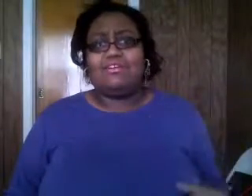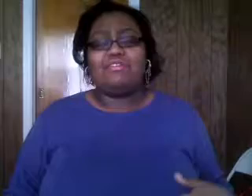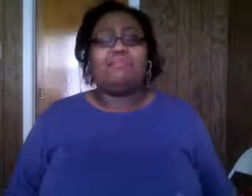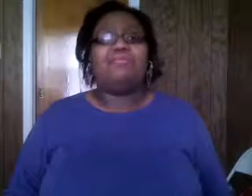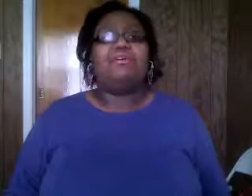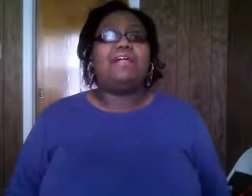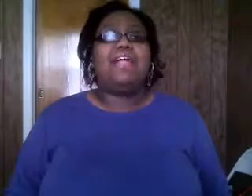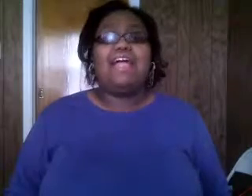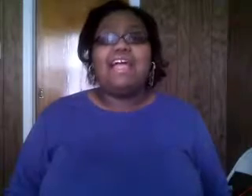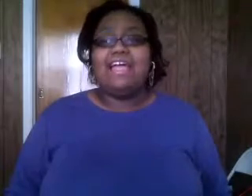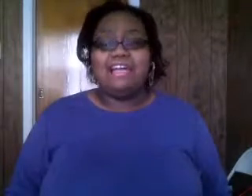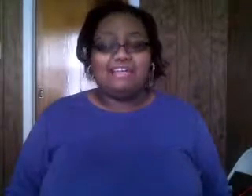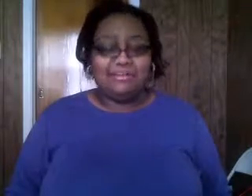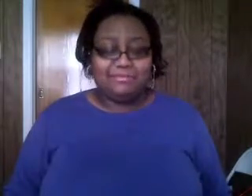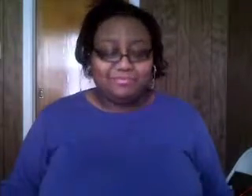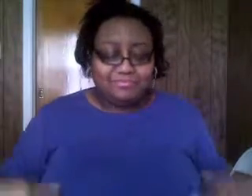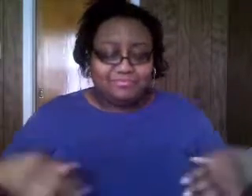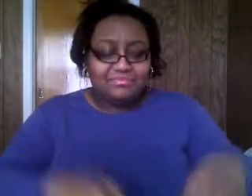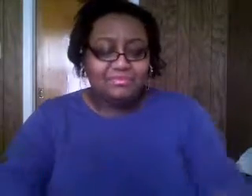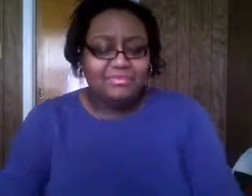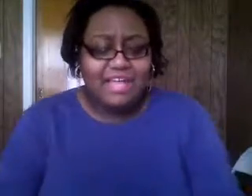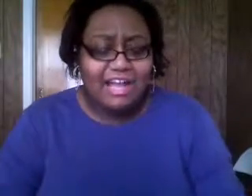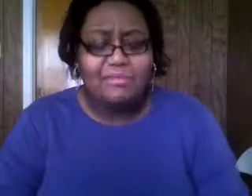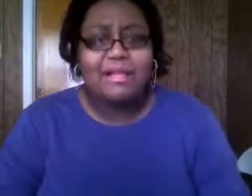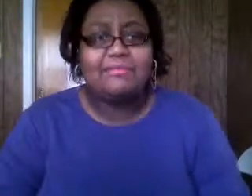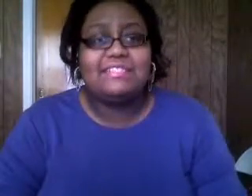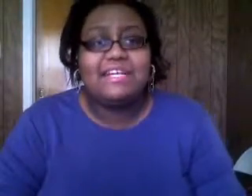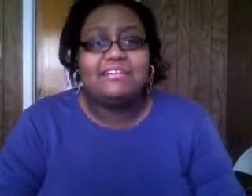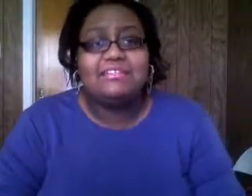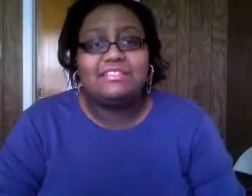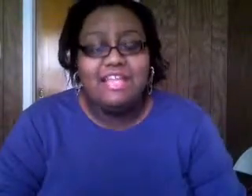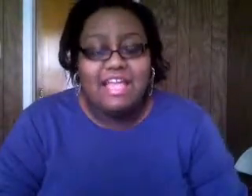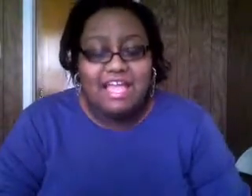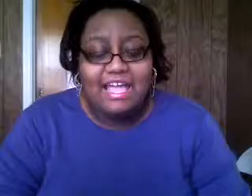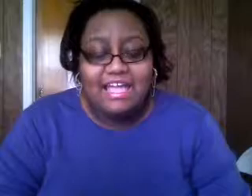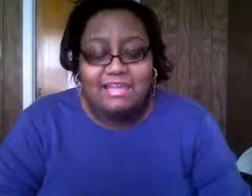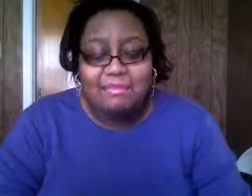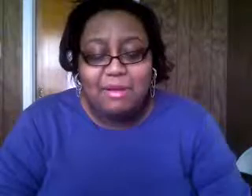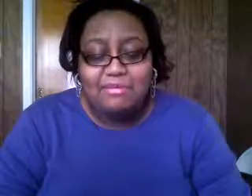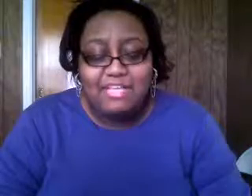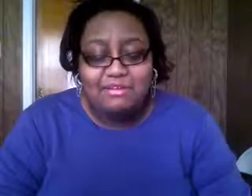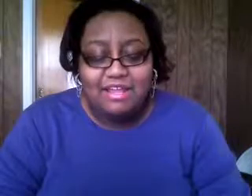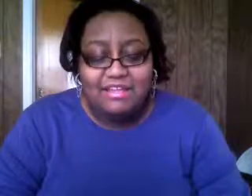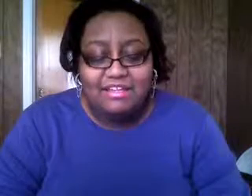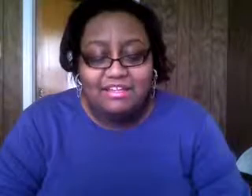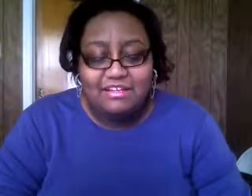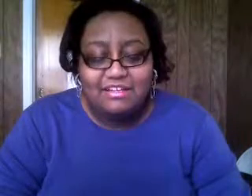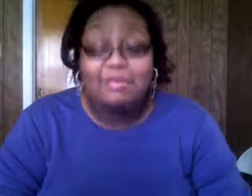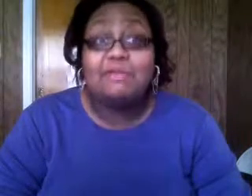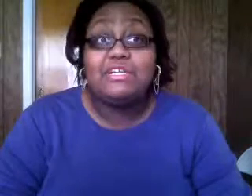call 911 and um i go back upstairs and my mom was like go down there and uh somebody reads